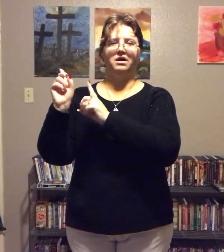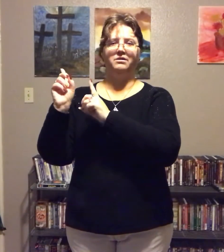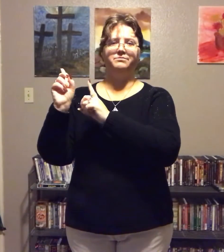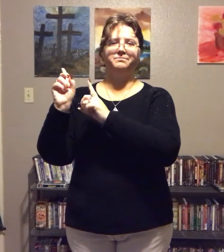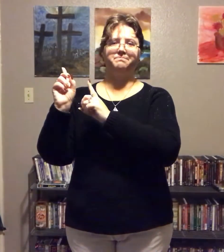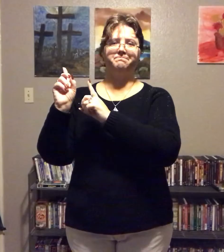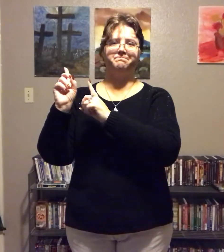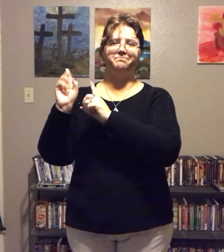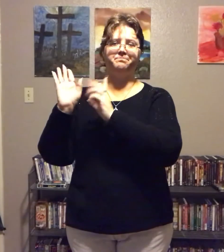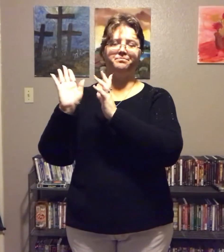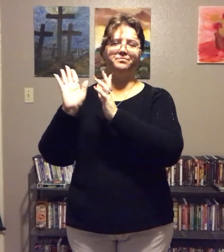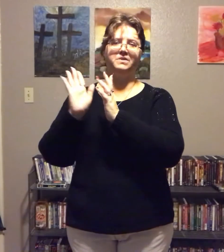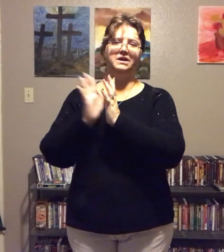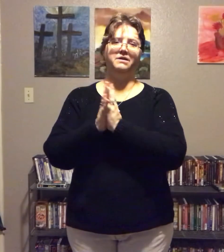God. Okay.